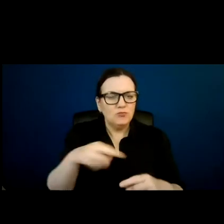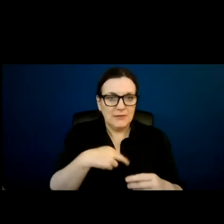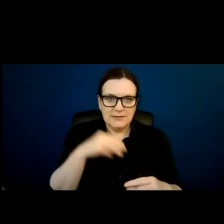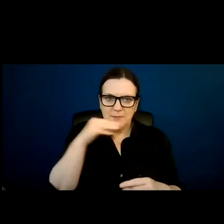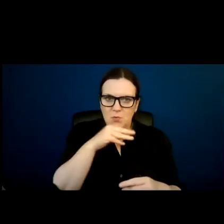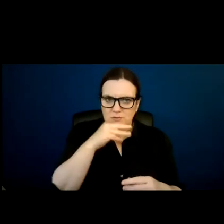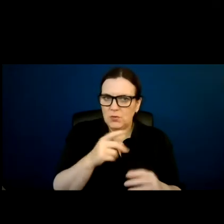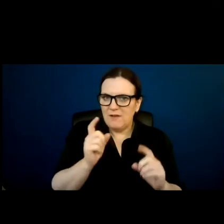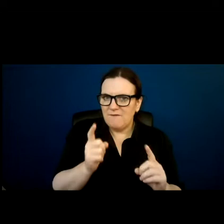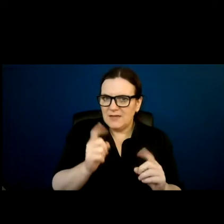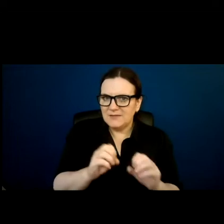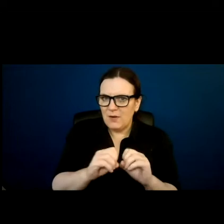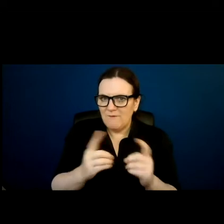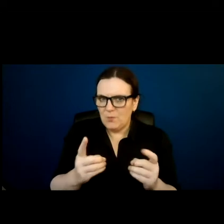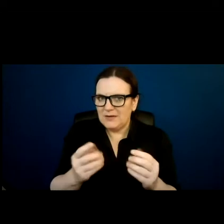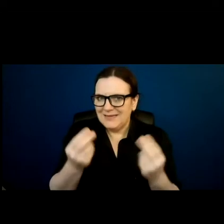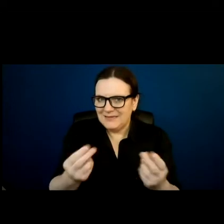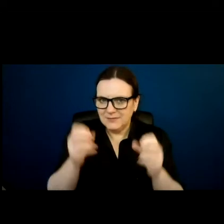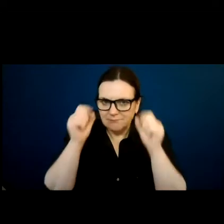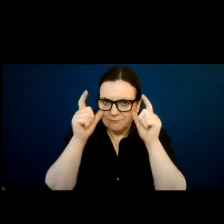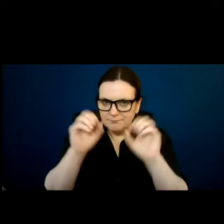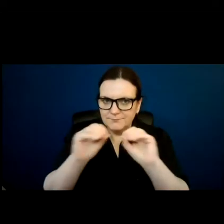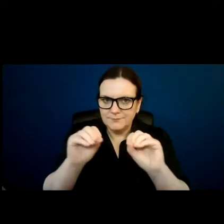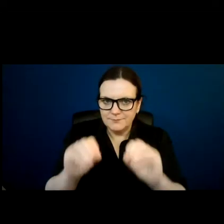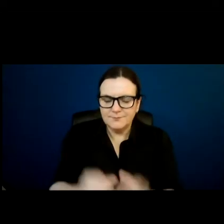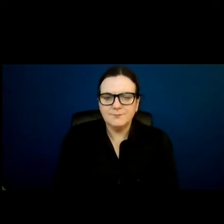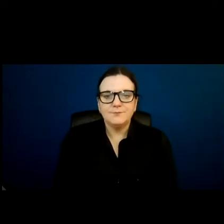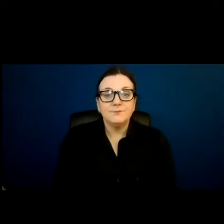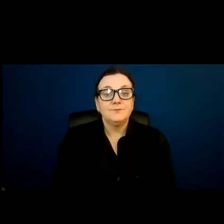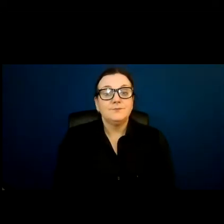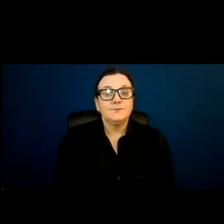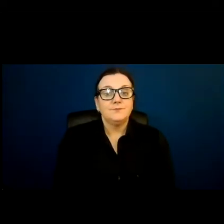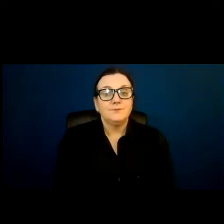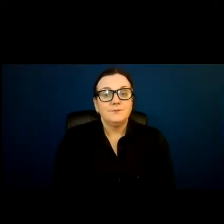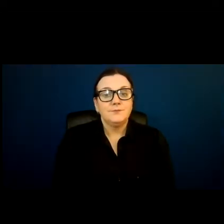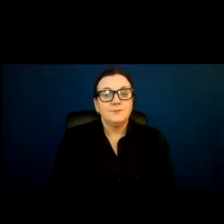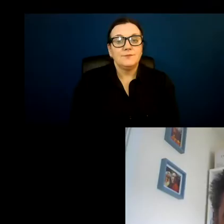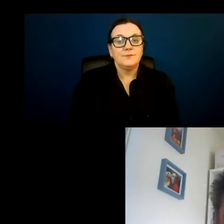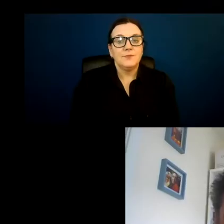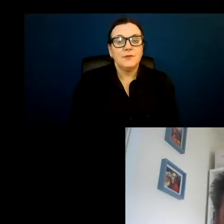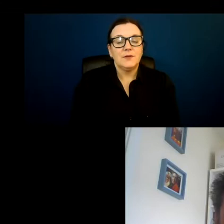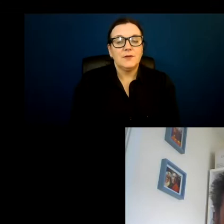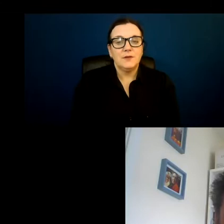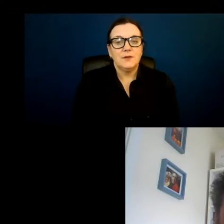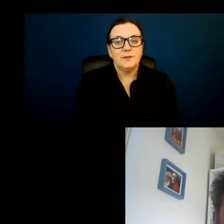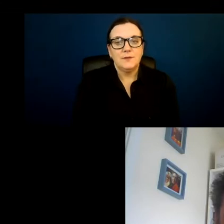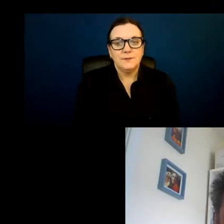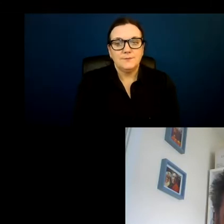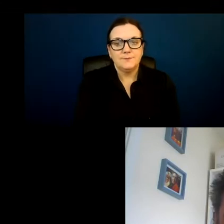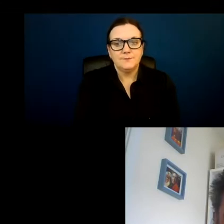can help everyone. And actually another thing that should happen is that the